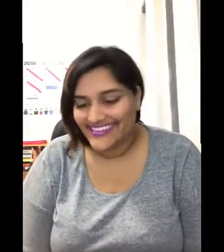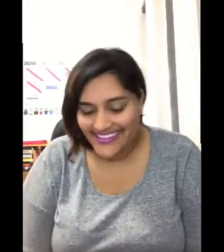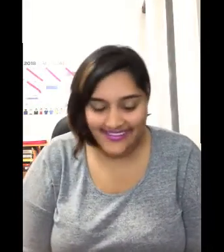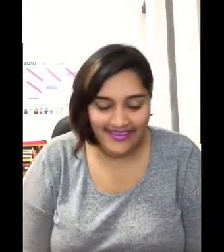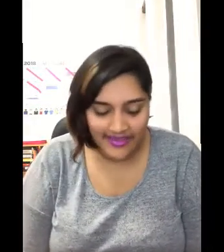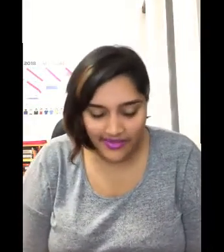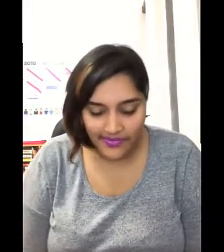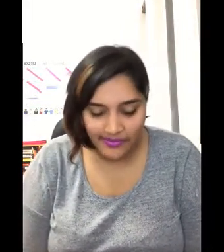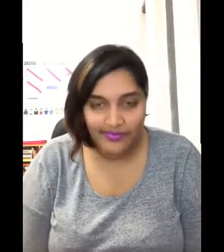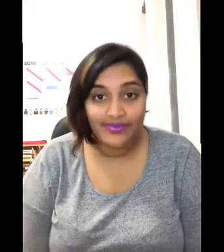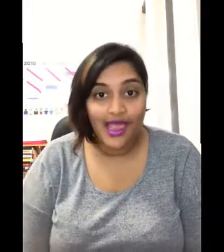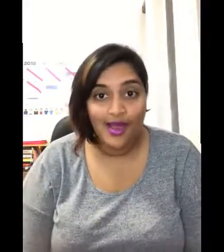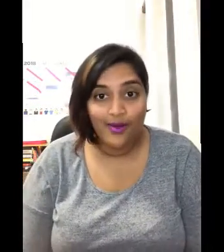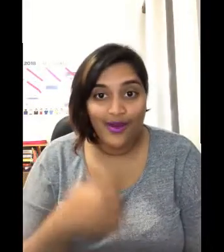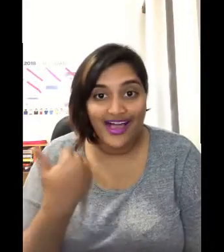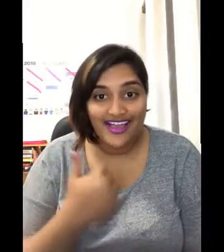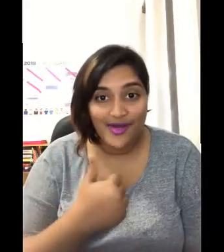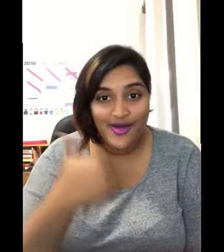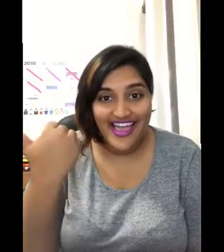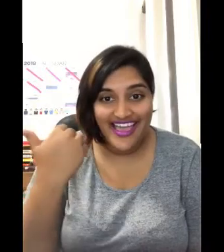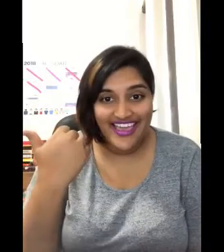Walk away